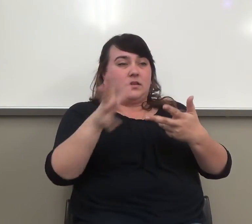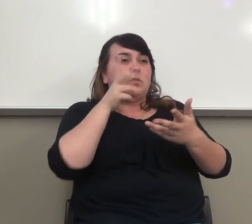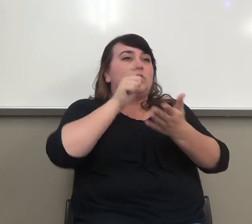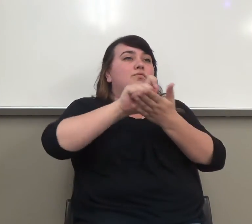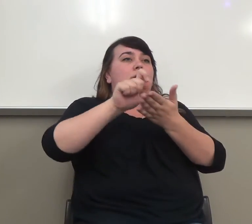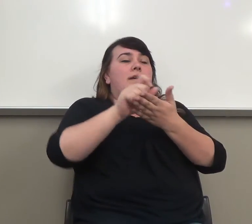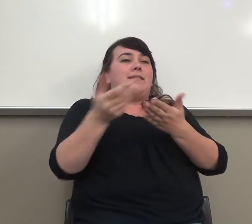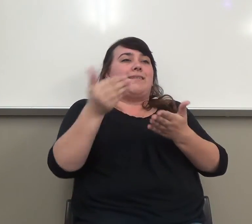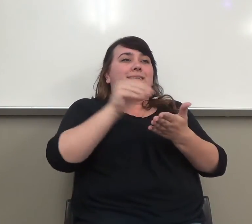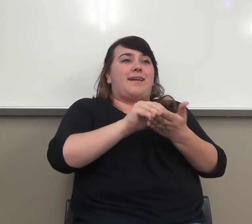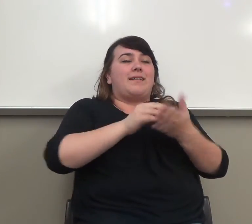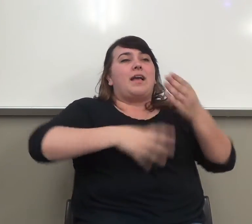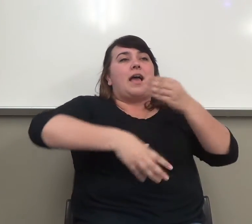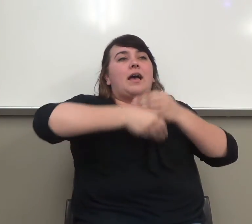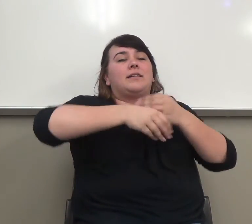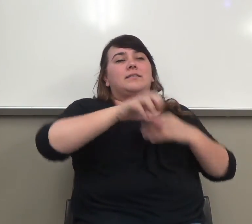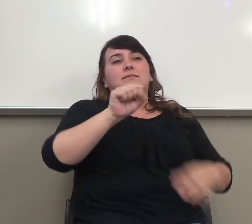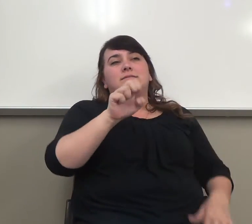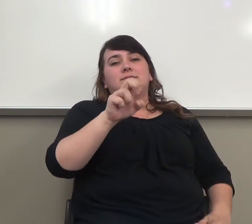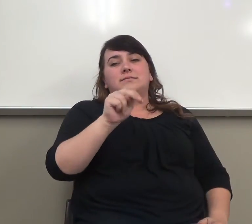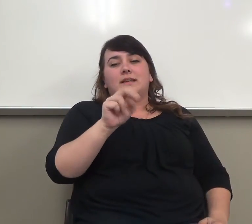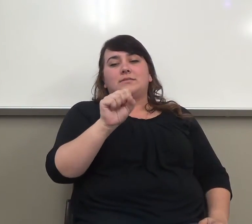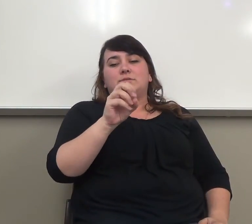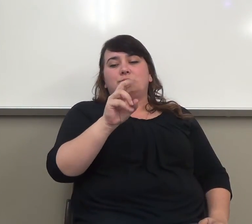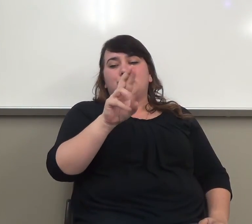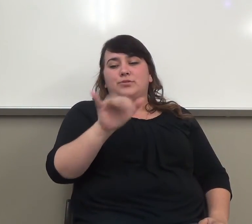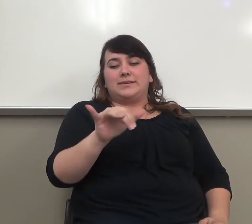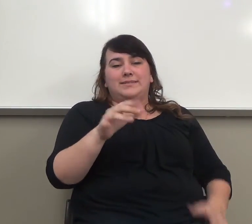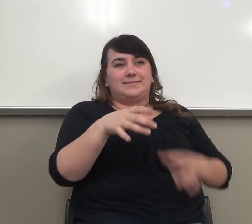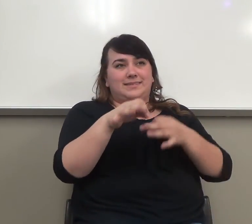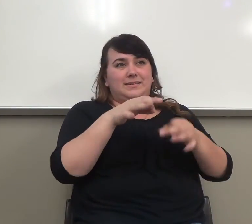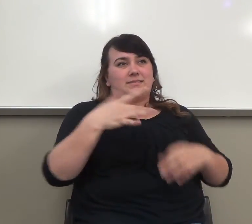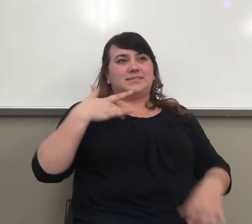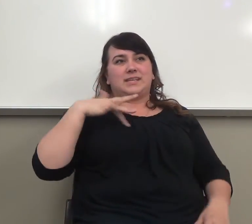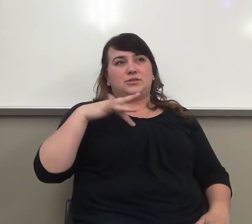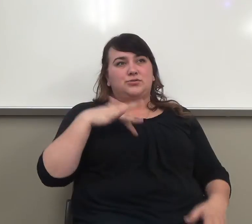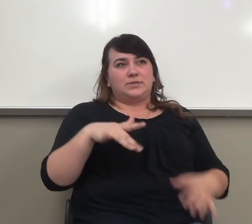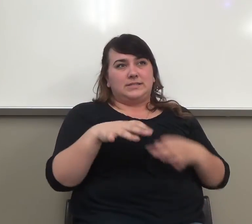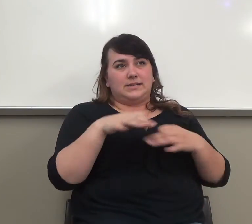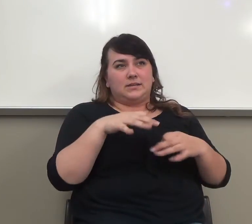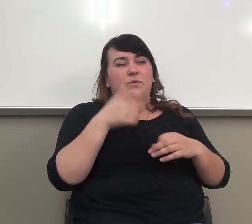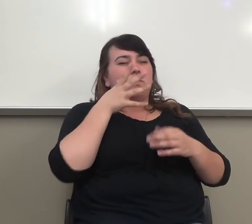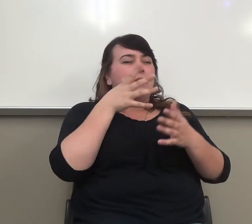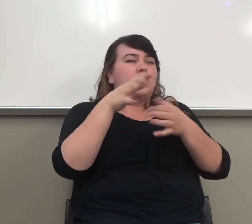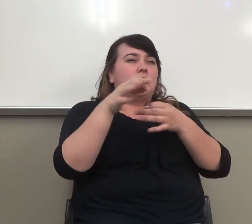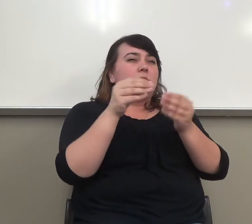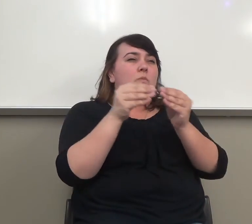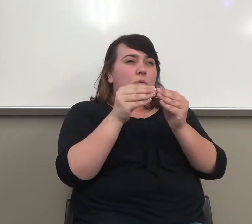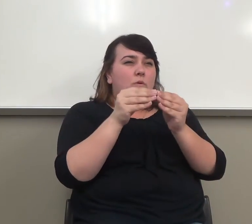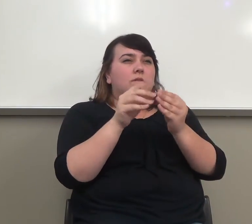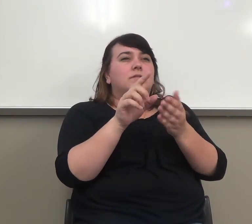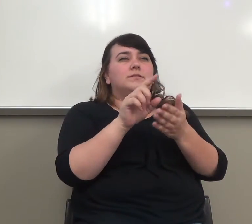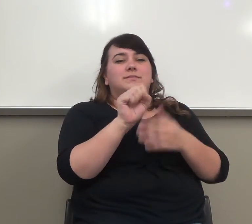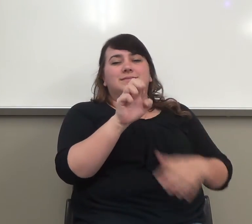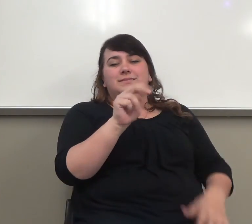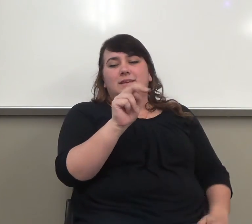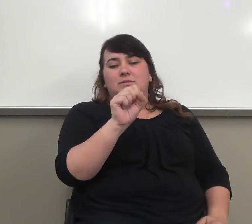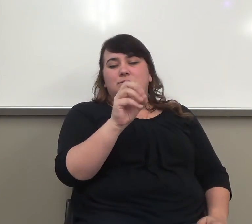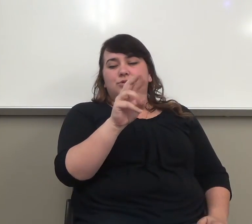details, and if you have a language, we'll talk about what those are, if you don't know, next week. Good. And